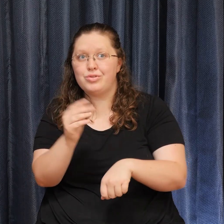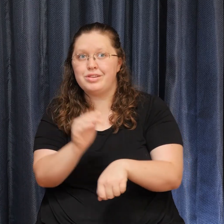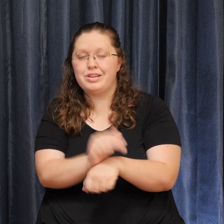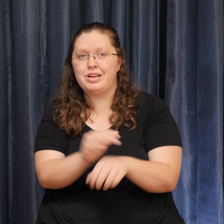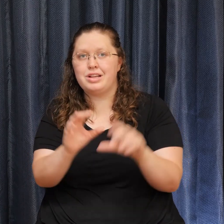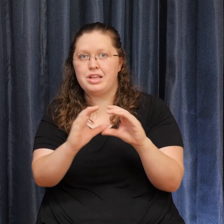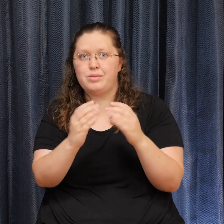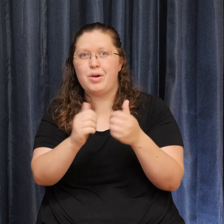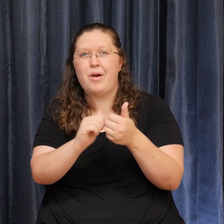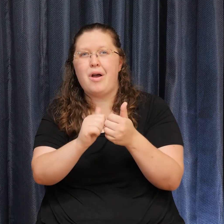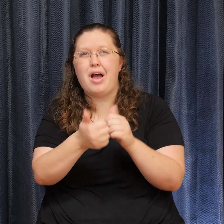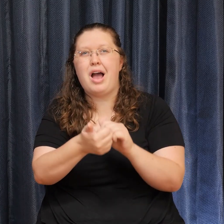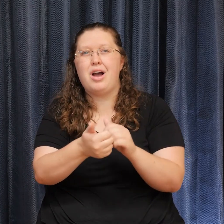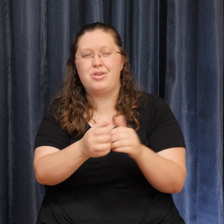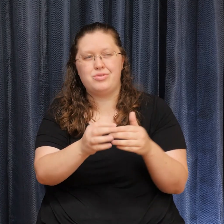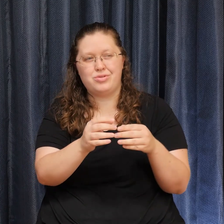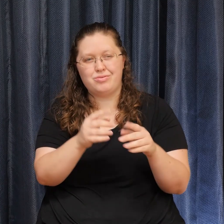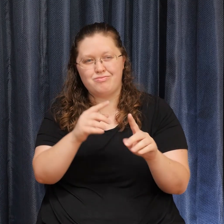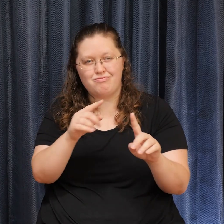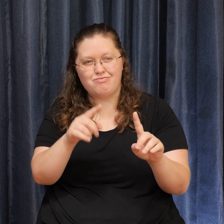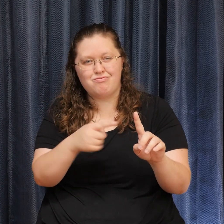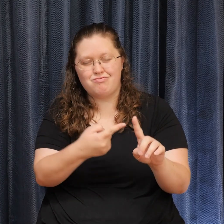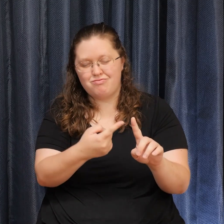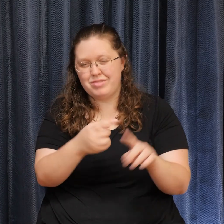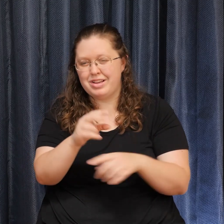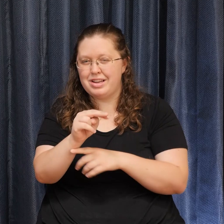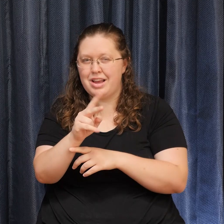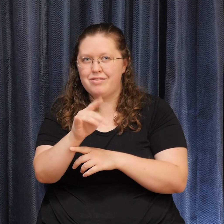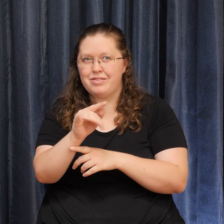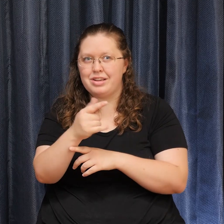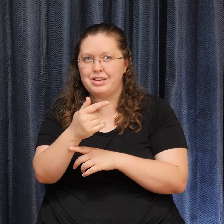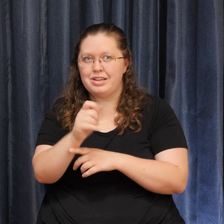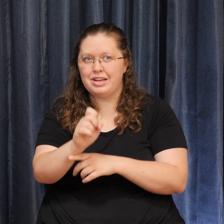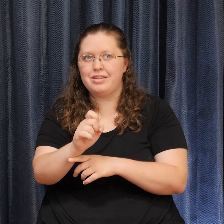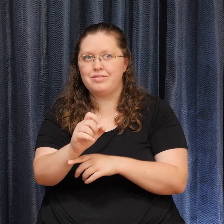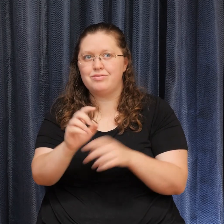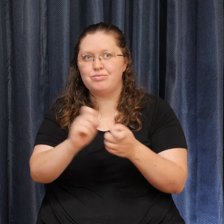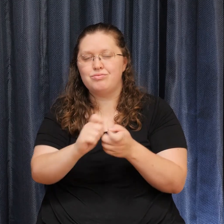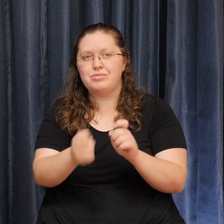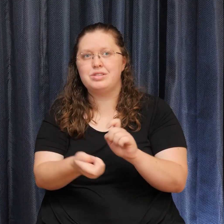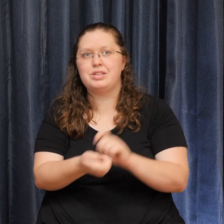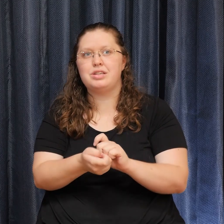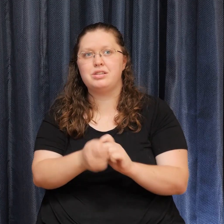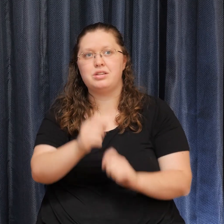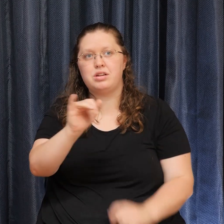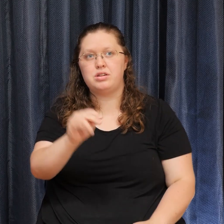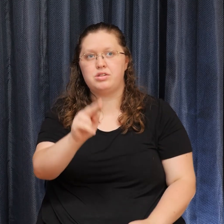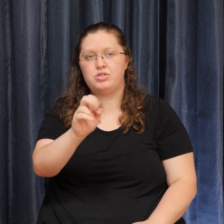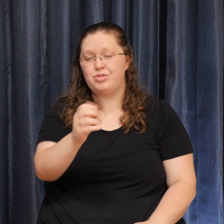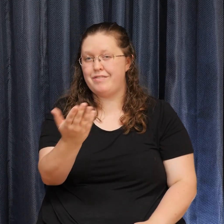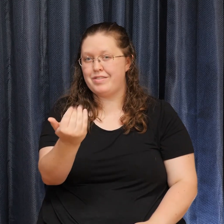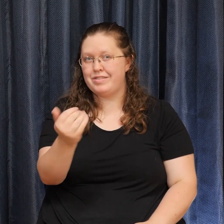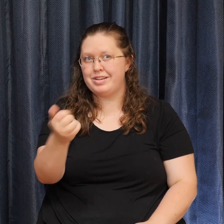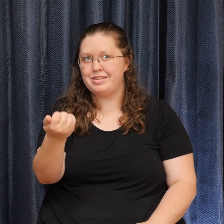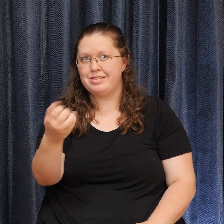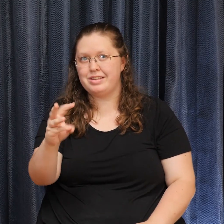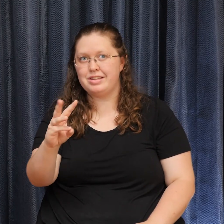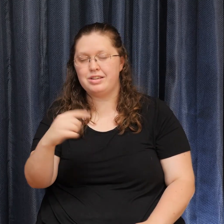to 8.30 p.m. on June 15th and 16th, we will come together to explore how Unity teachings can